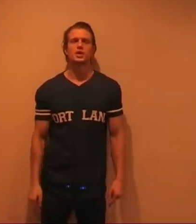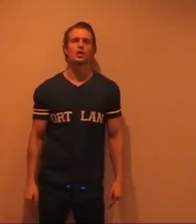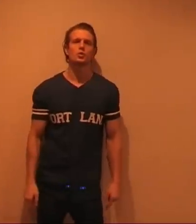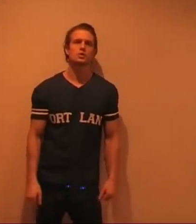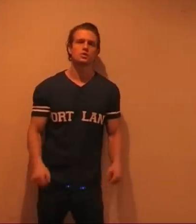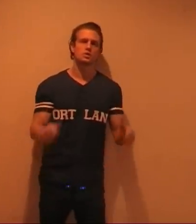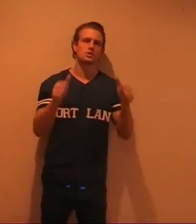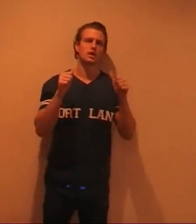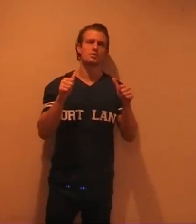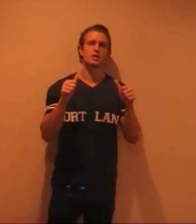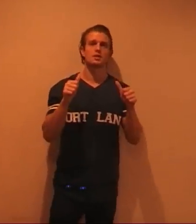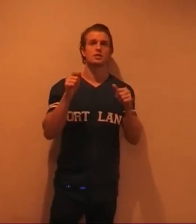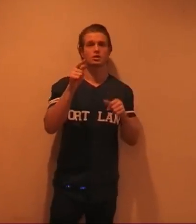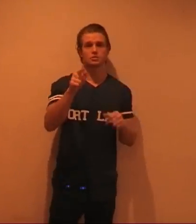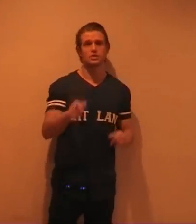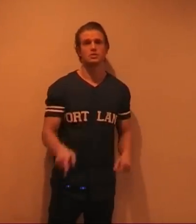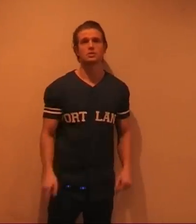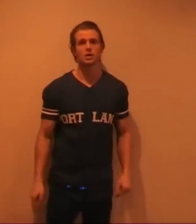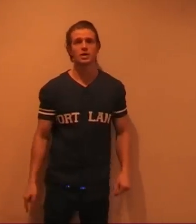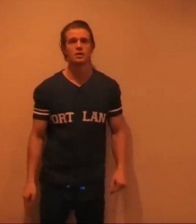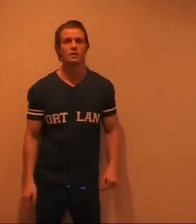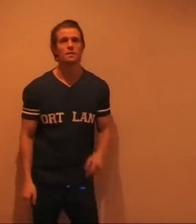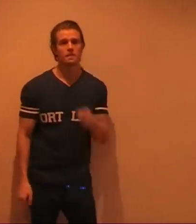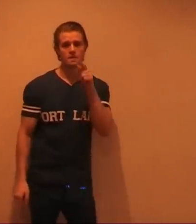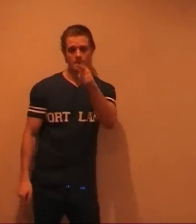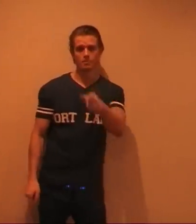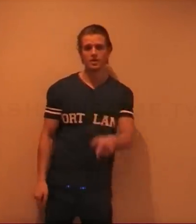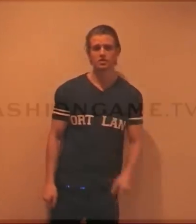get old like me. And trust me. I'm getting on. Peace.